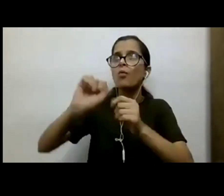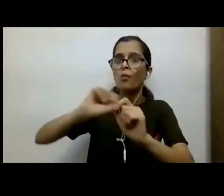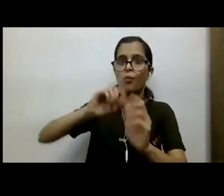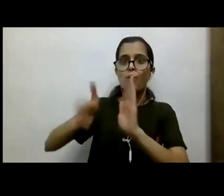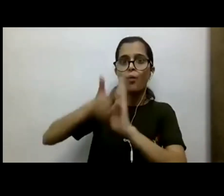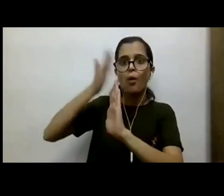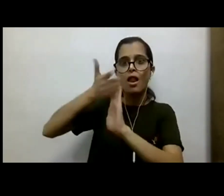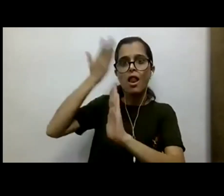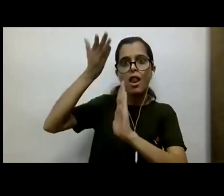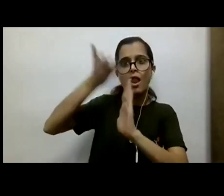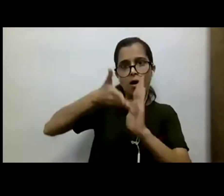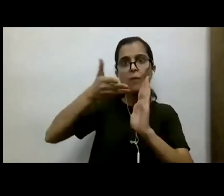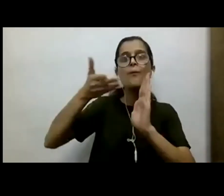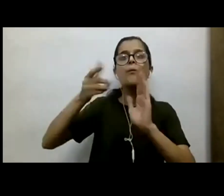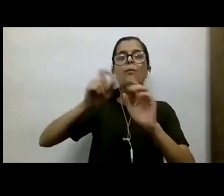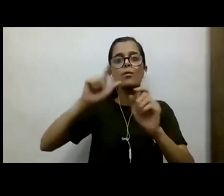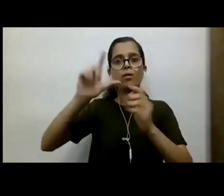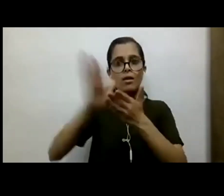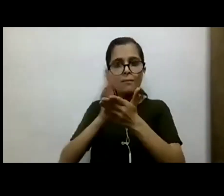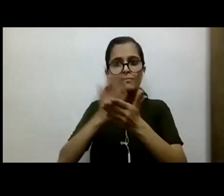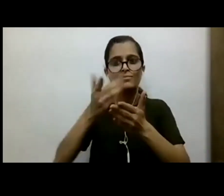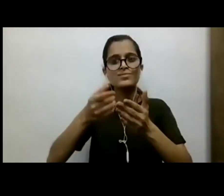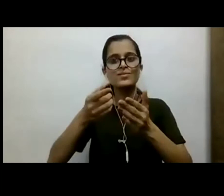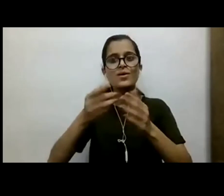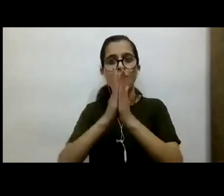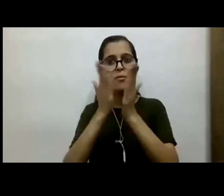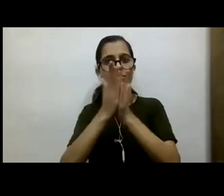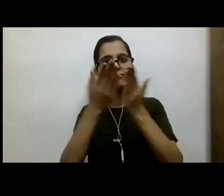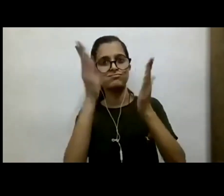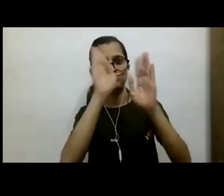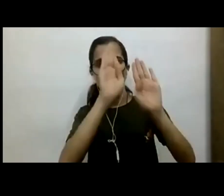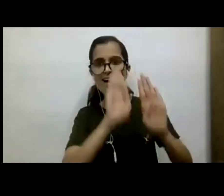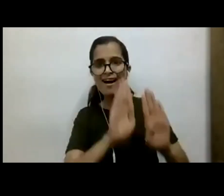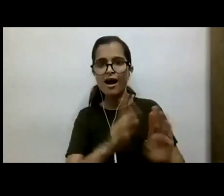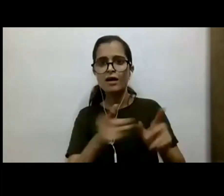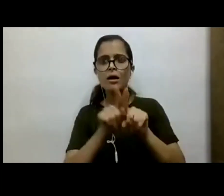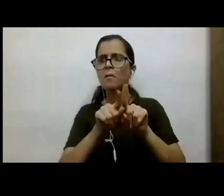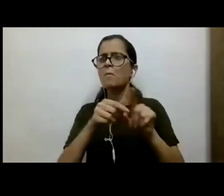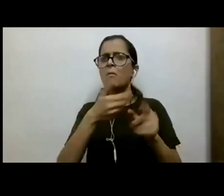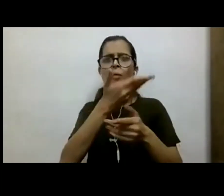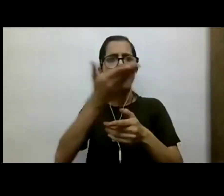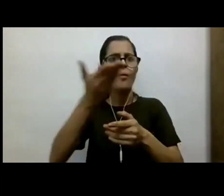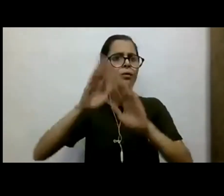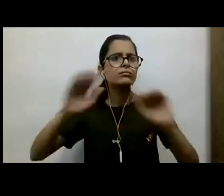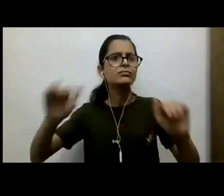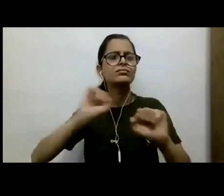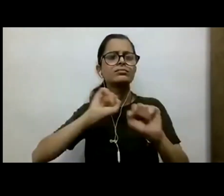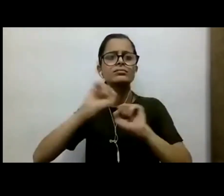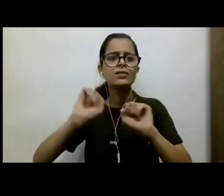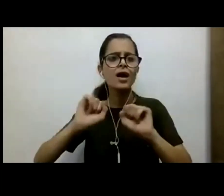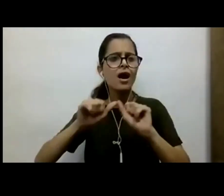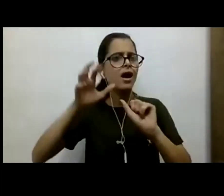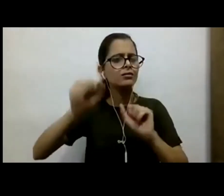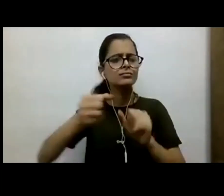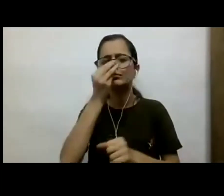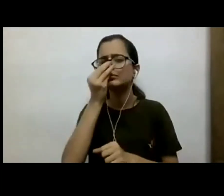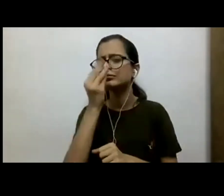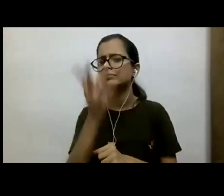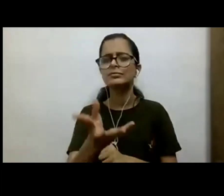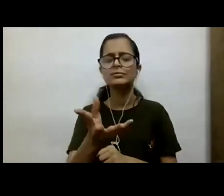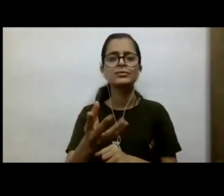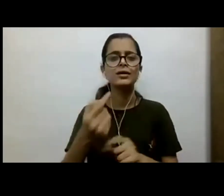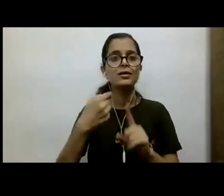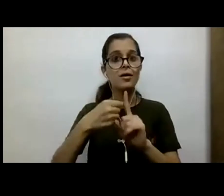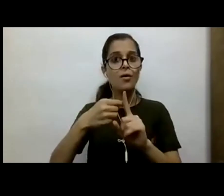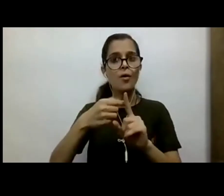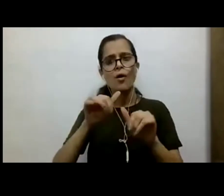that it takes is a rope. And to string the books around and allow the child easy access, affordability access, and availability